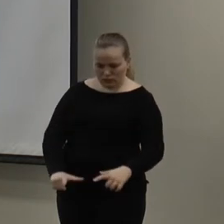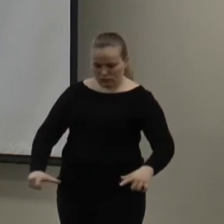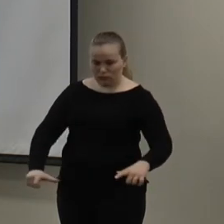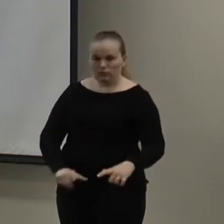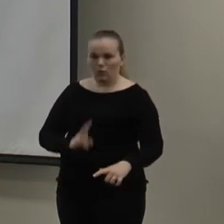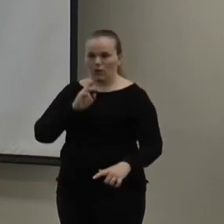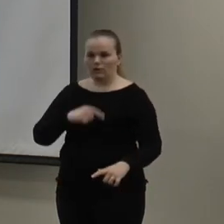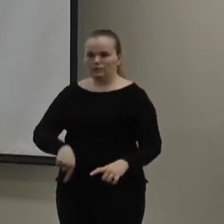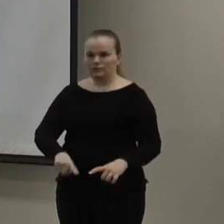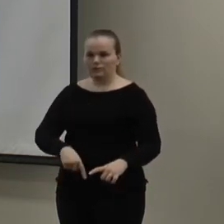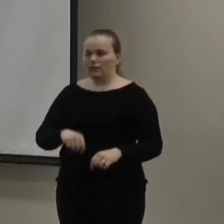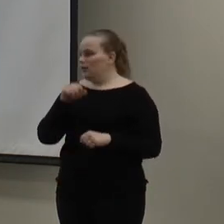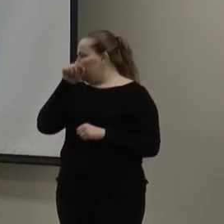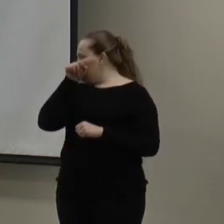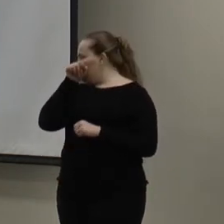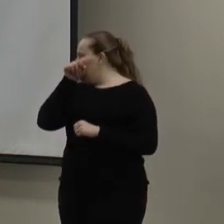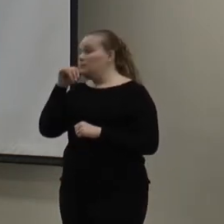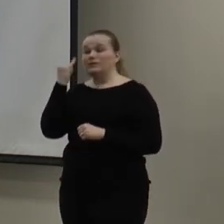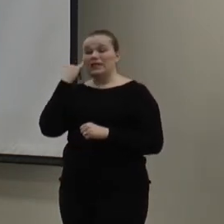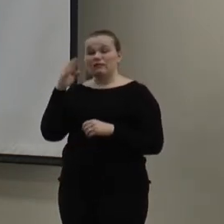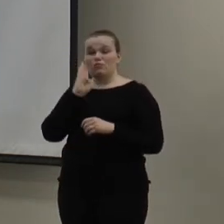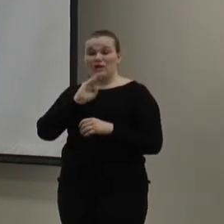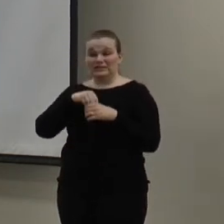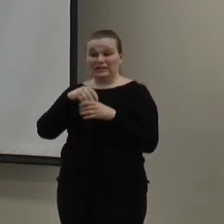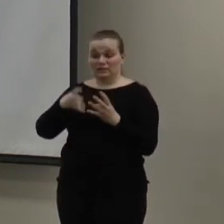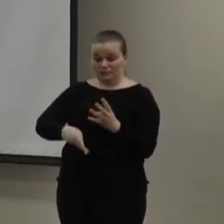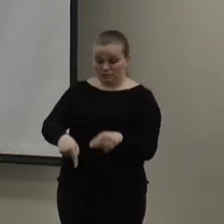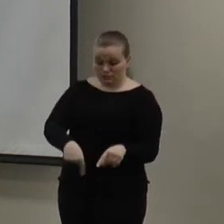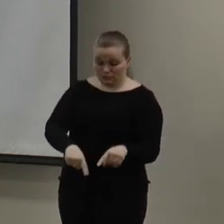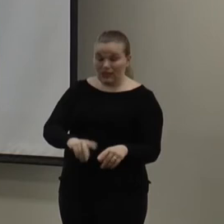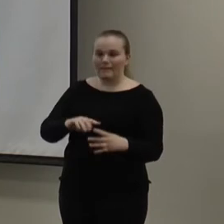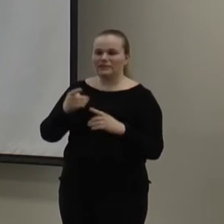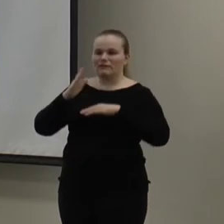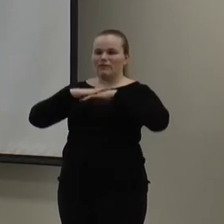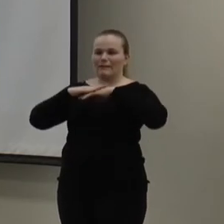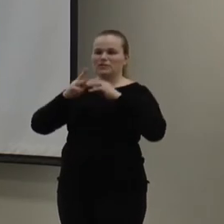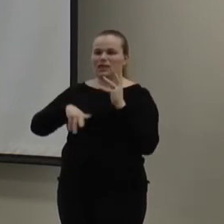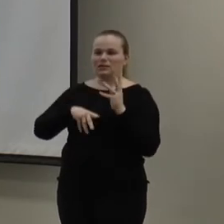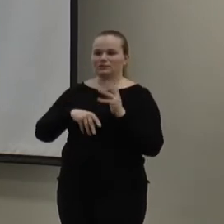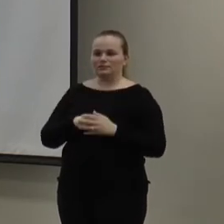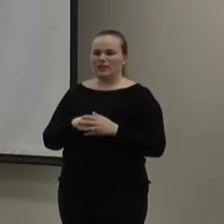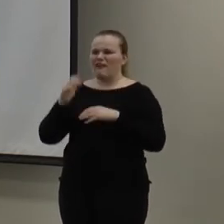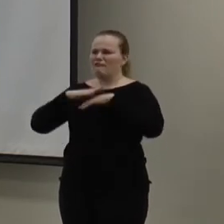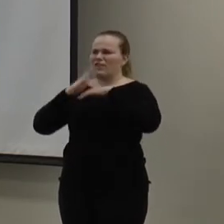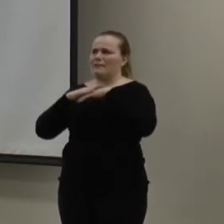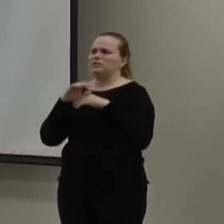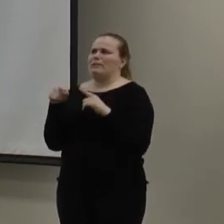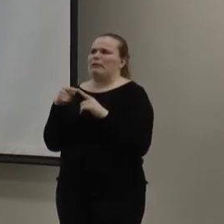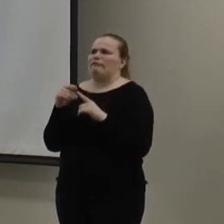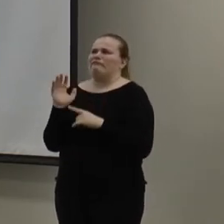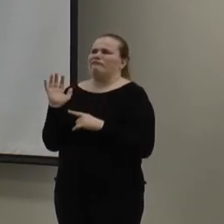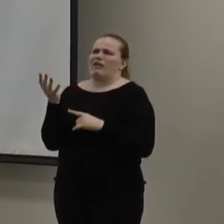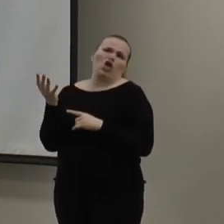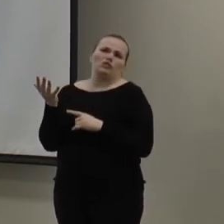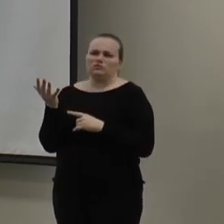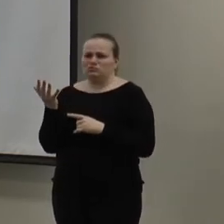the toilet bowl. If it has, that means you don't have a toilet bowl of flapper. Flappers are about maybe even $5